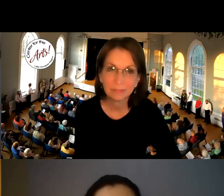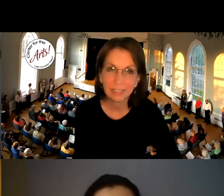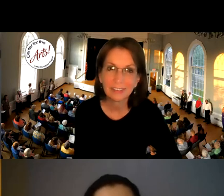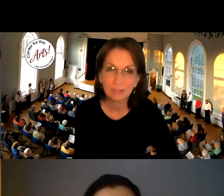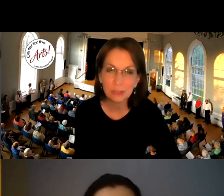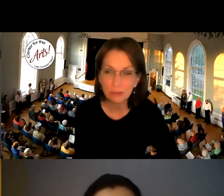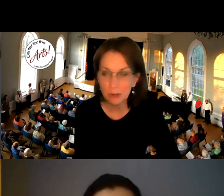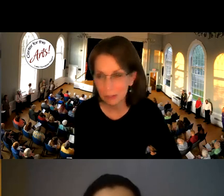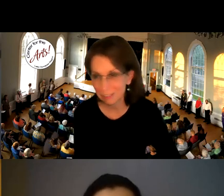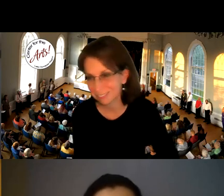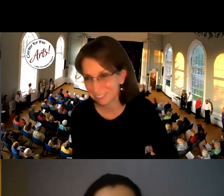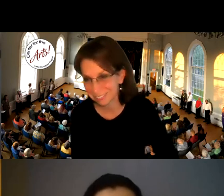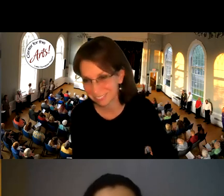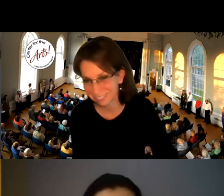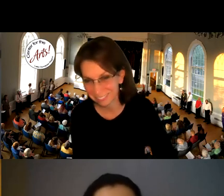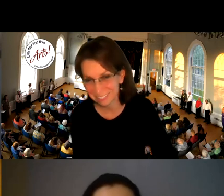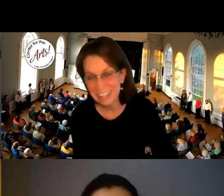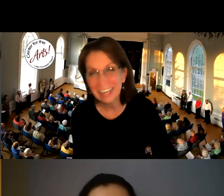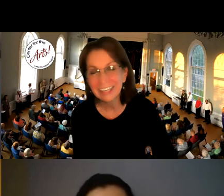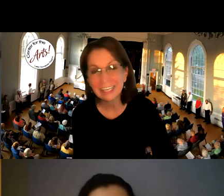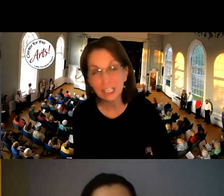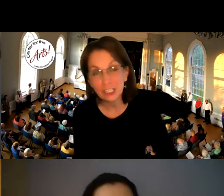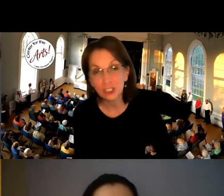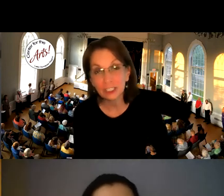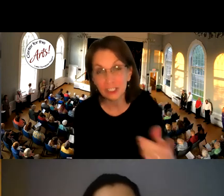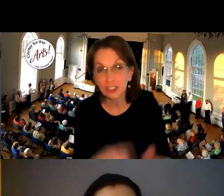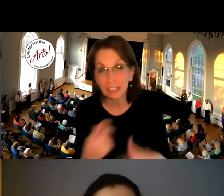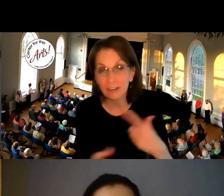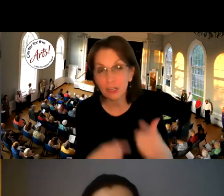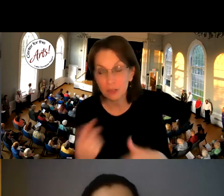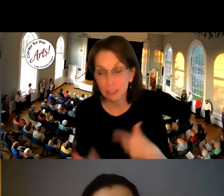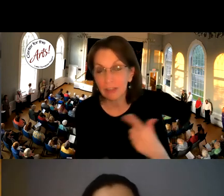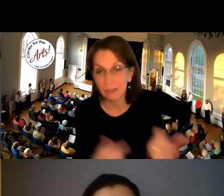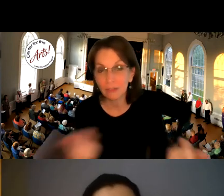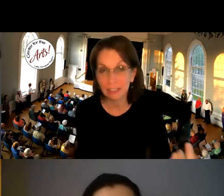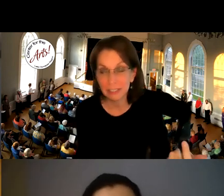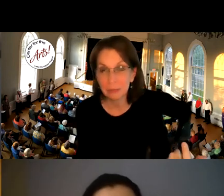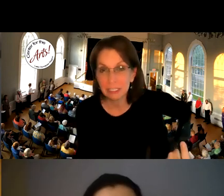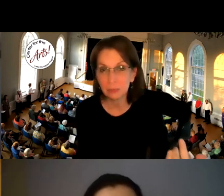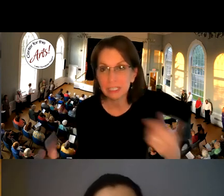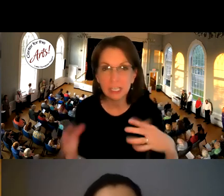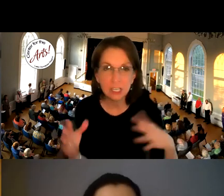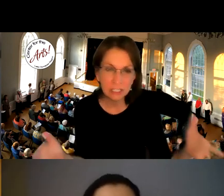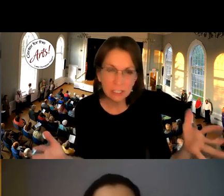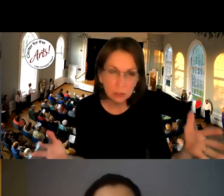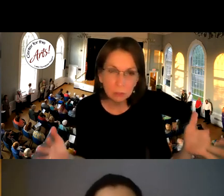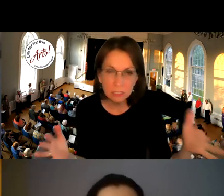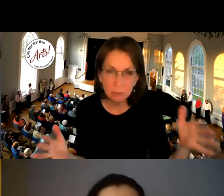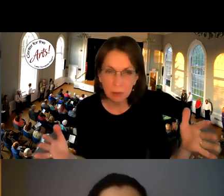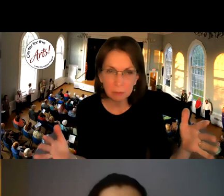Yeah. Rules of the road. Right. Everybody stay in your lane. It should carry over to live events. I mean, this is on zoom. It's probably,